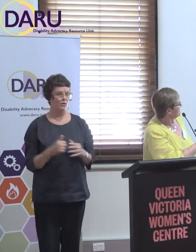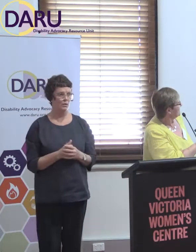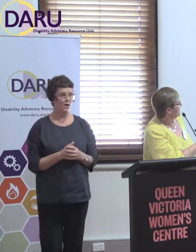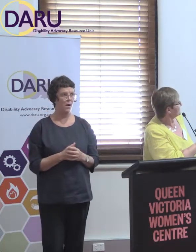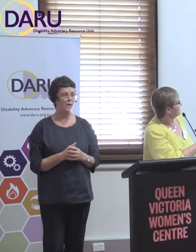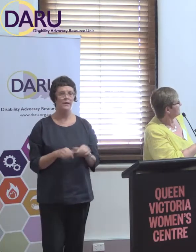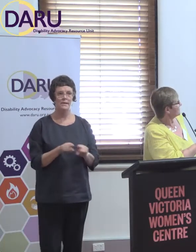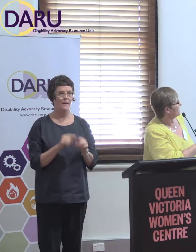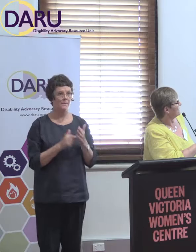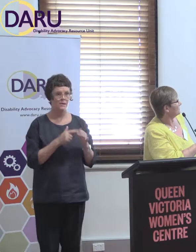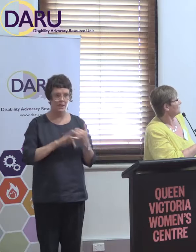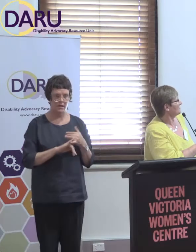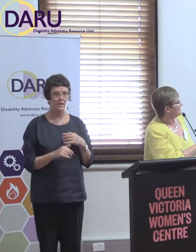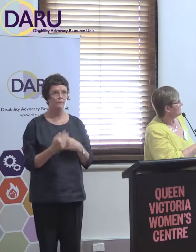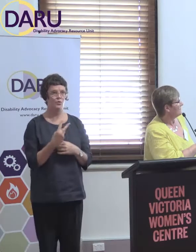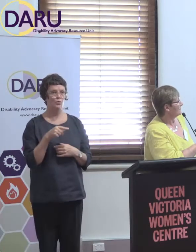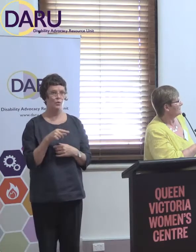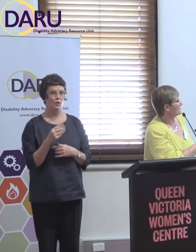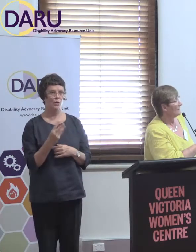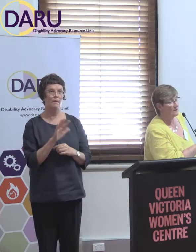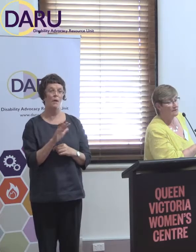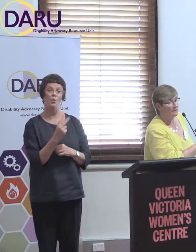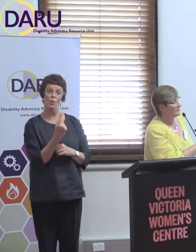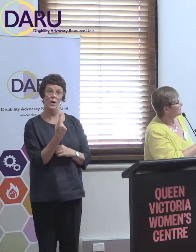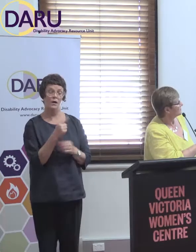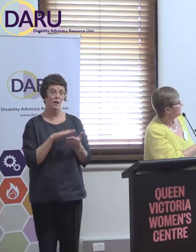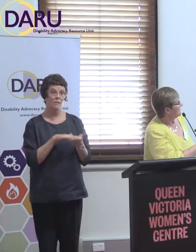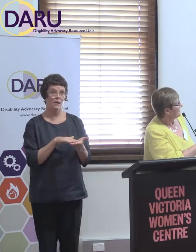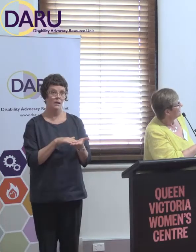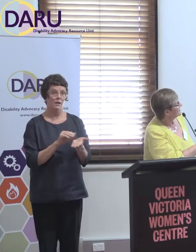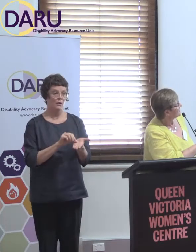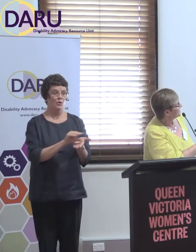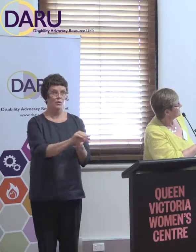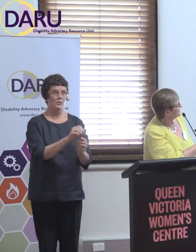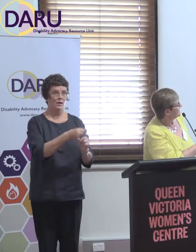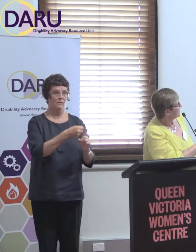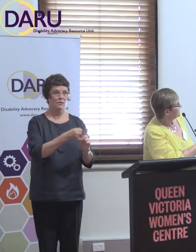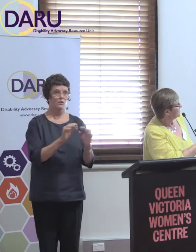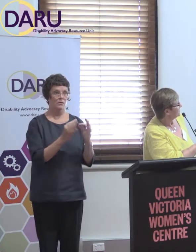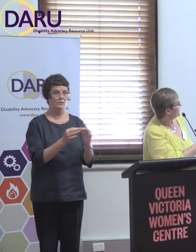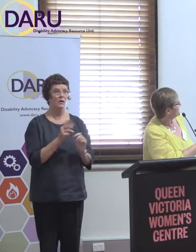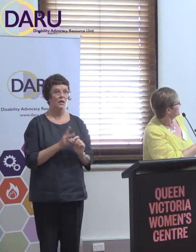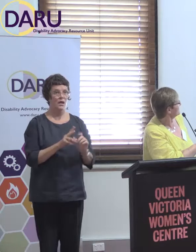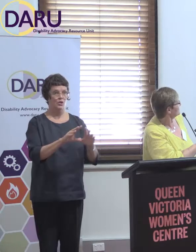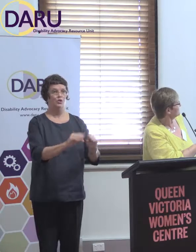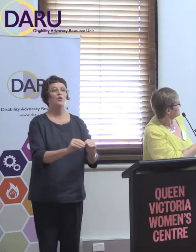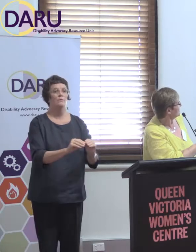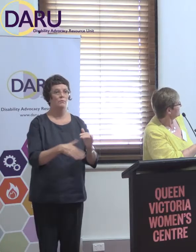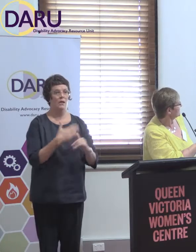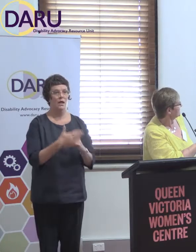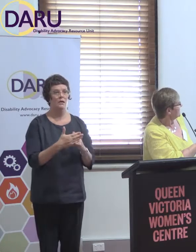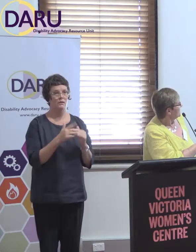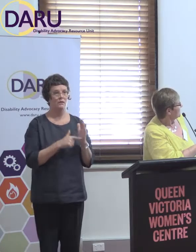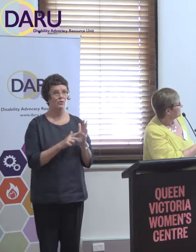Same in Tasmania, 2.3 of which about a million goes to advocacy organisations and, again, stops at the full rollout end of June